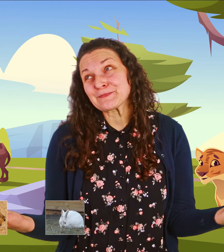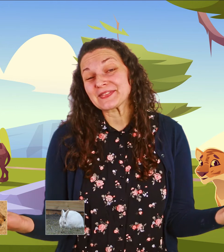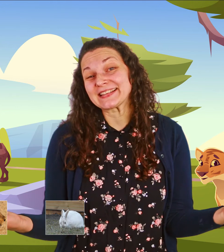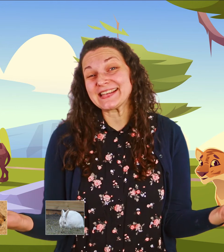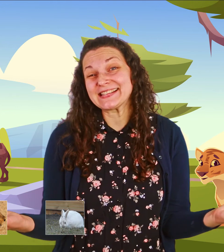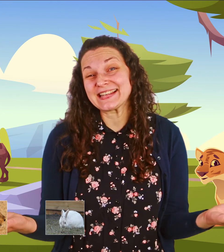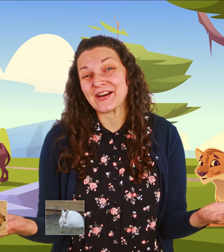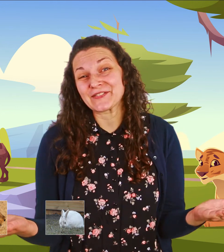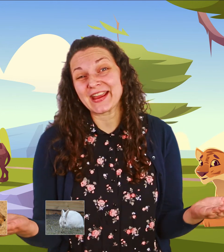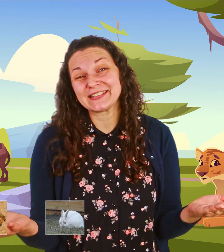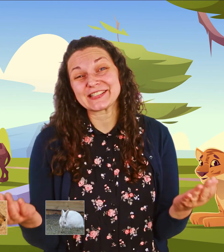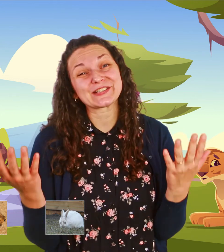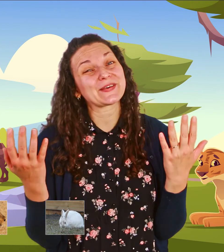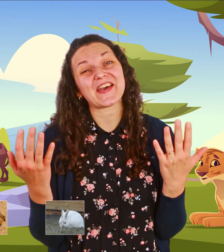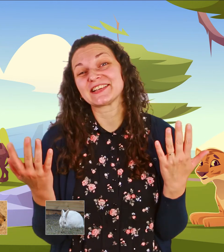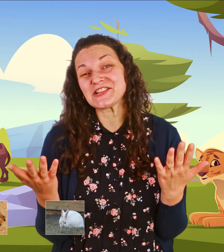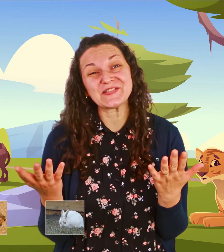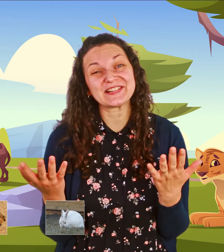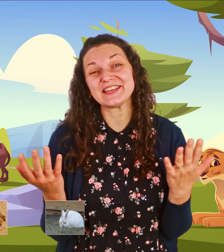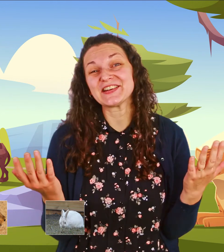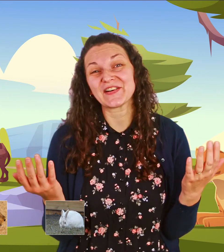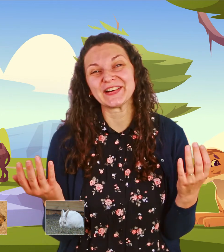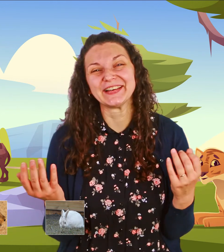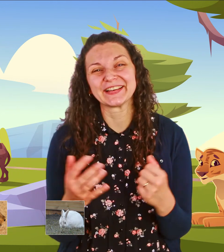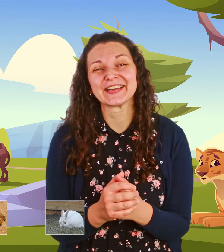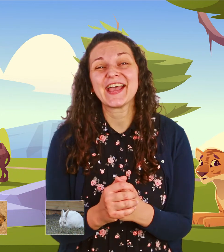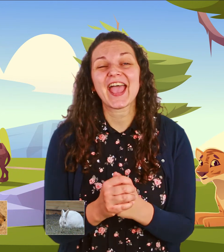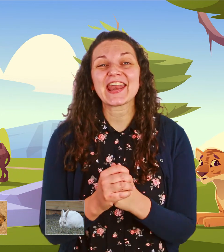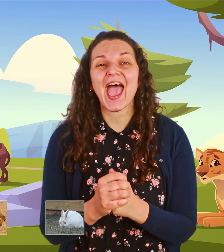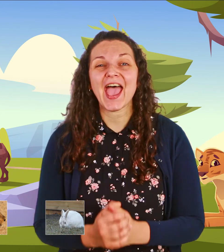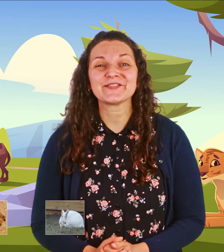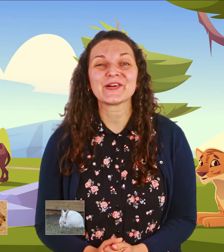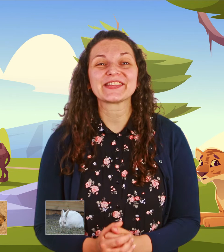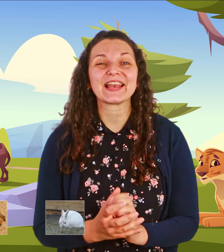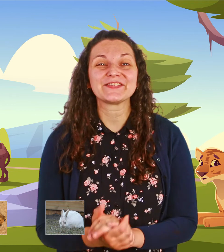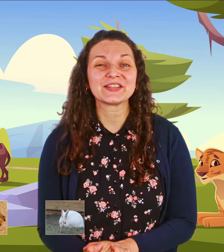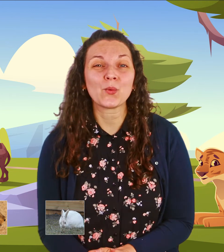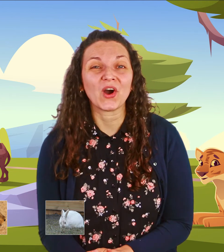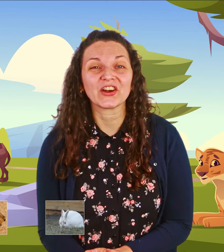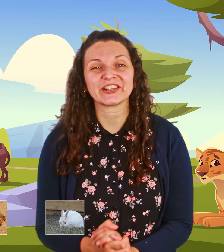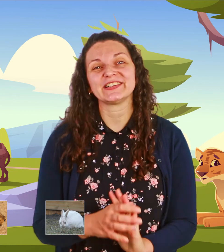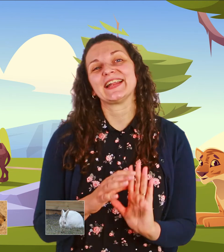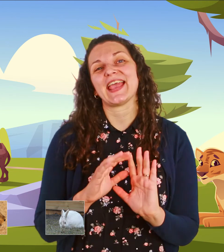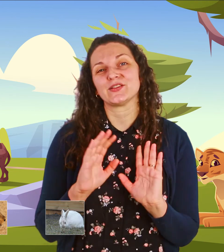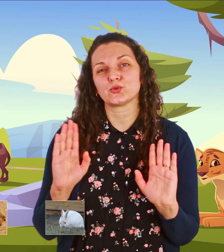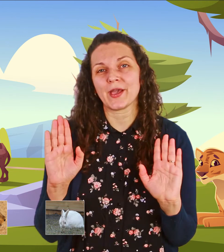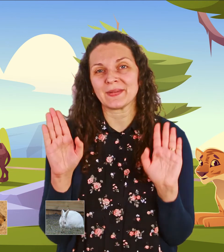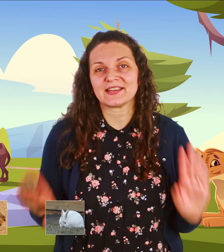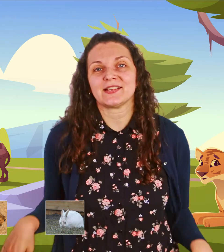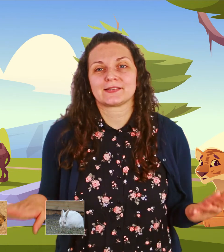That's easy now, right? Just with that clue, you know. An animal that lives in the water that can swim like this.